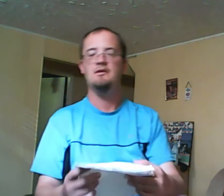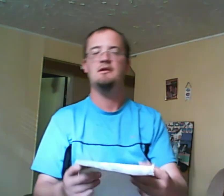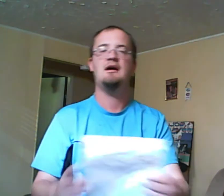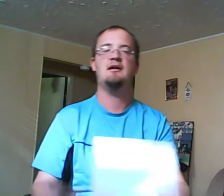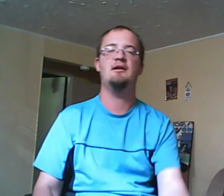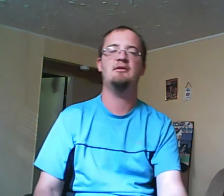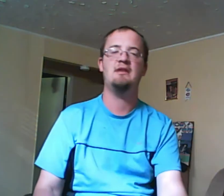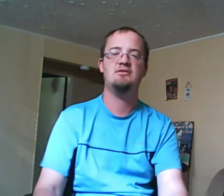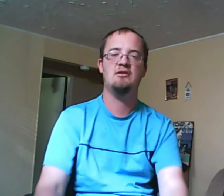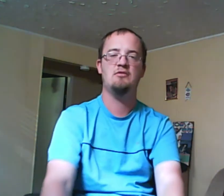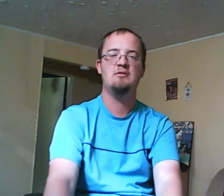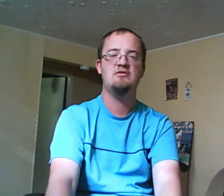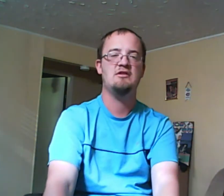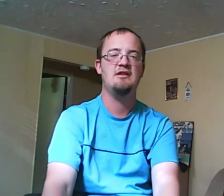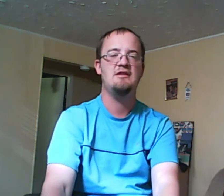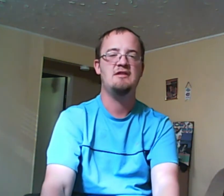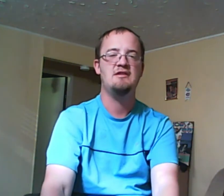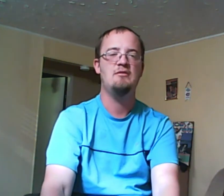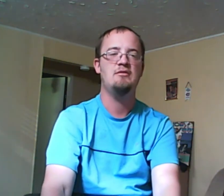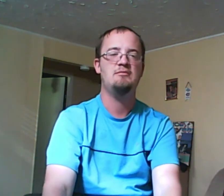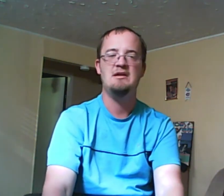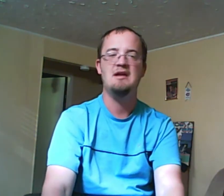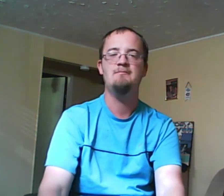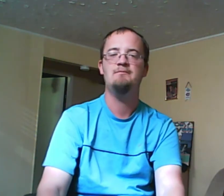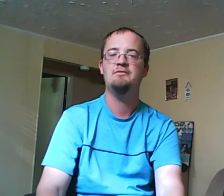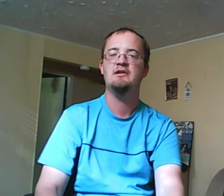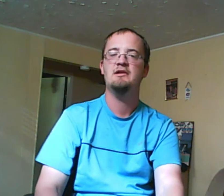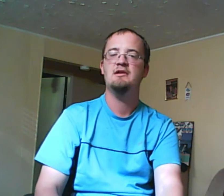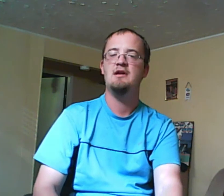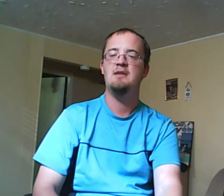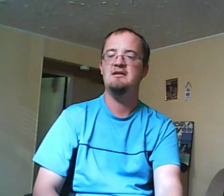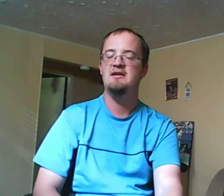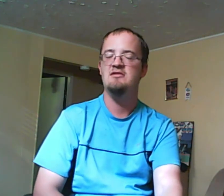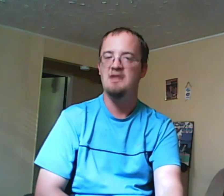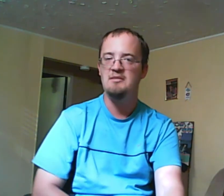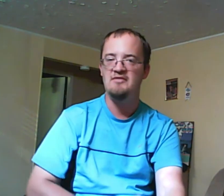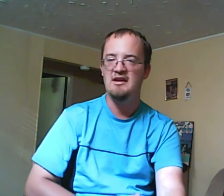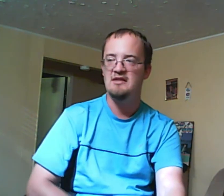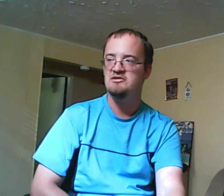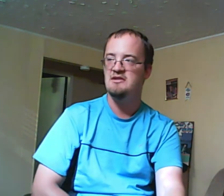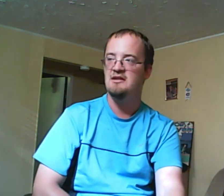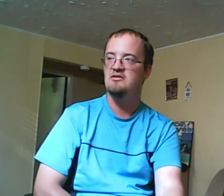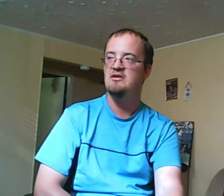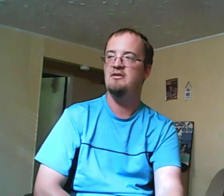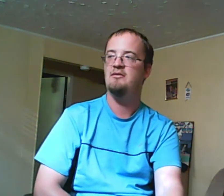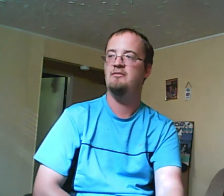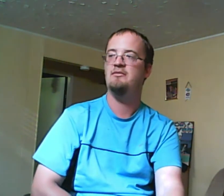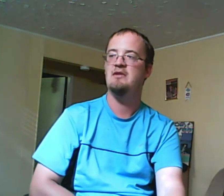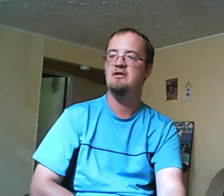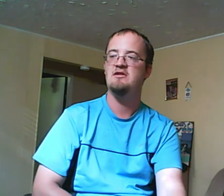at all. Like, there are rumors circulating that it won't be done. I mean, it's kind of pathetic, don't you think? So of course, this